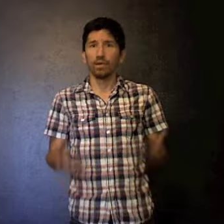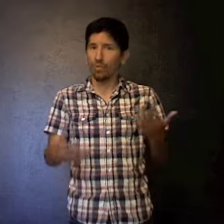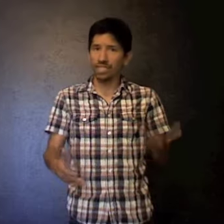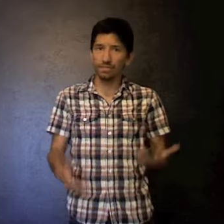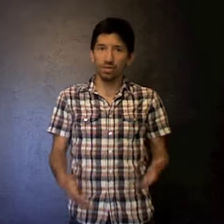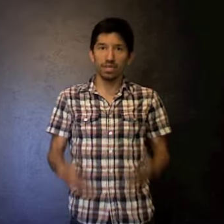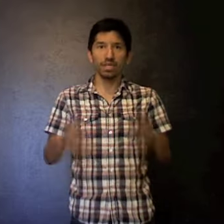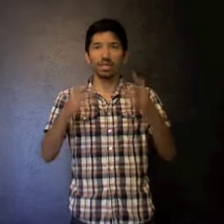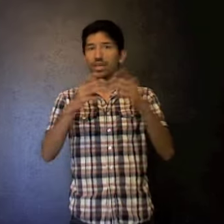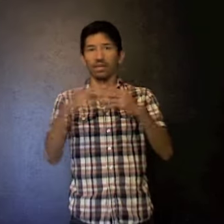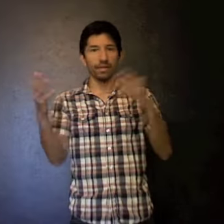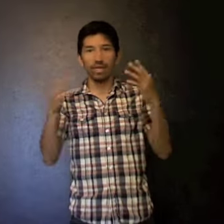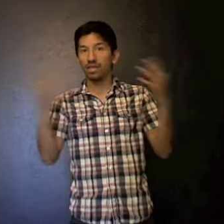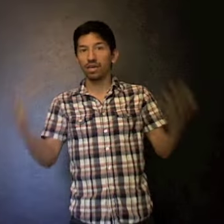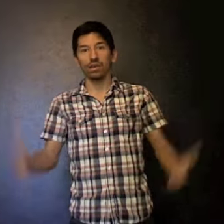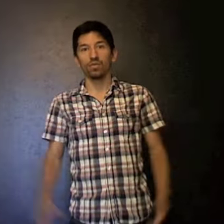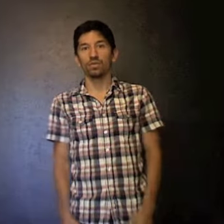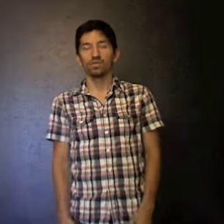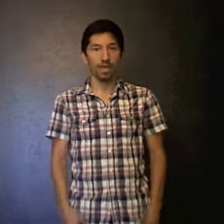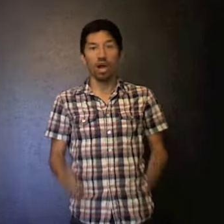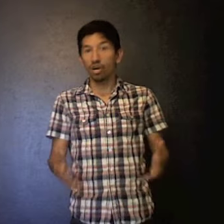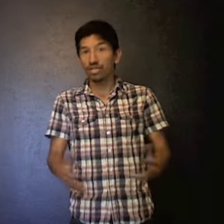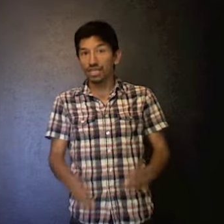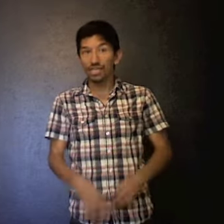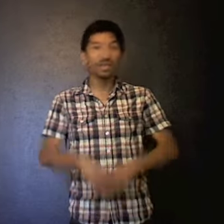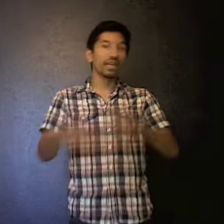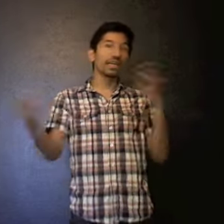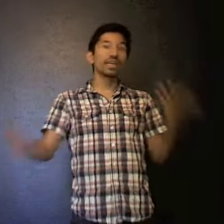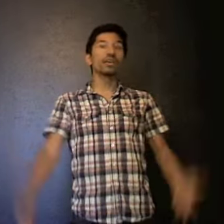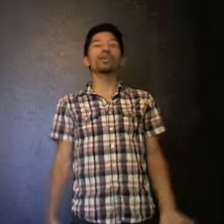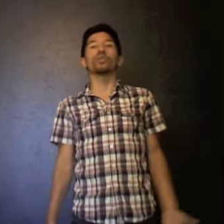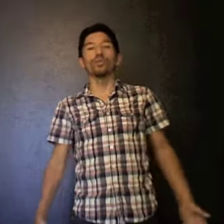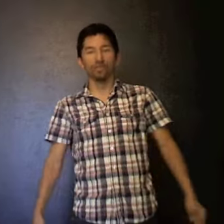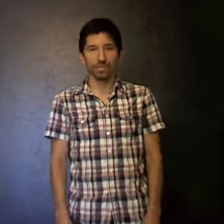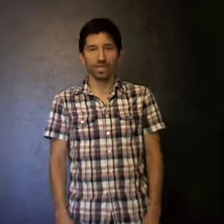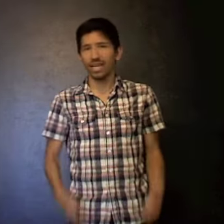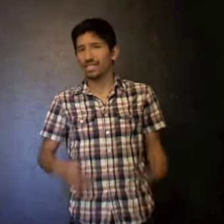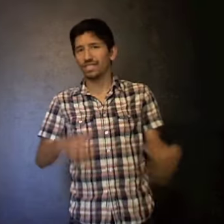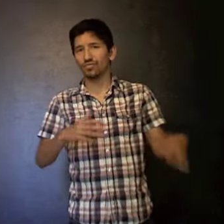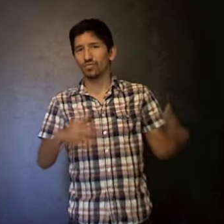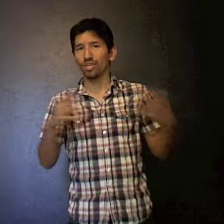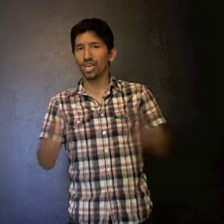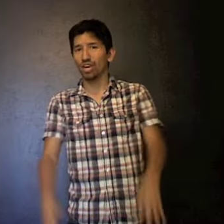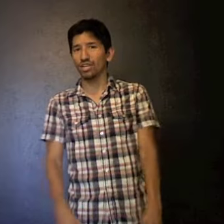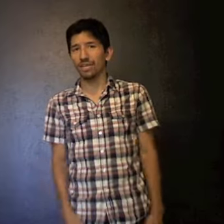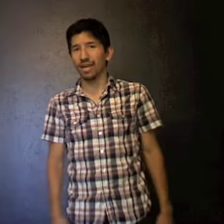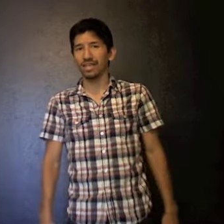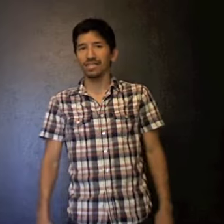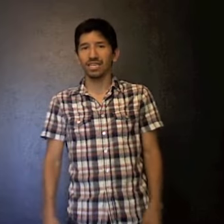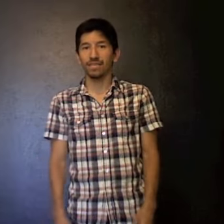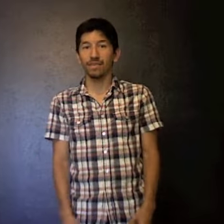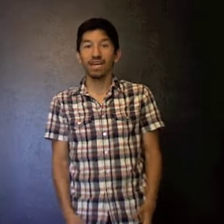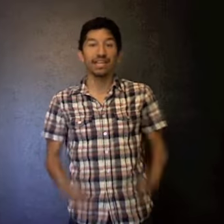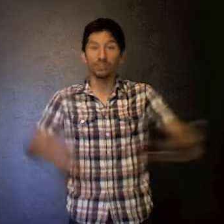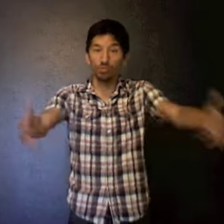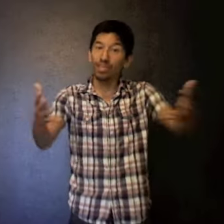Westbrook, ego. Harden, ego. It's just really hard to get behind a team that's really